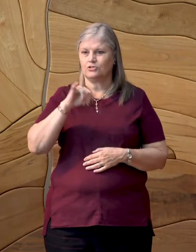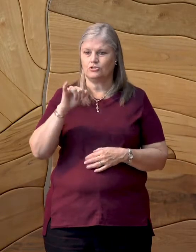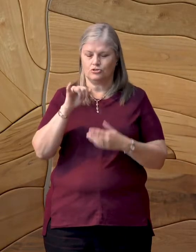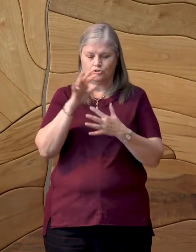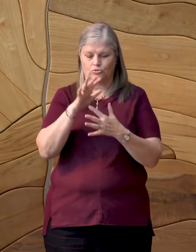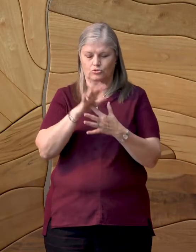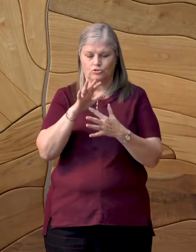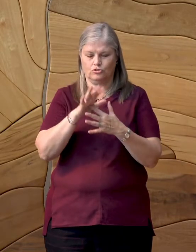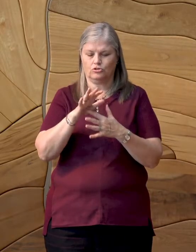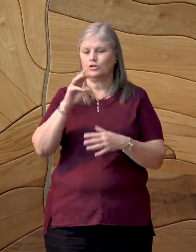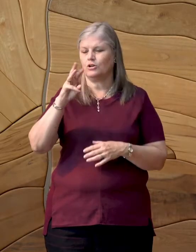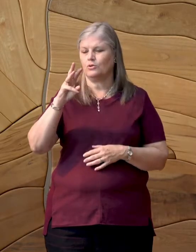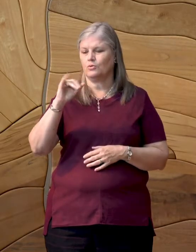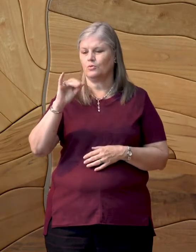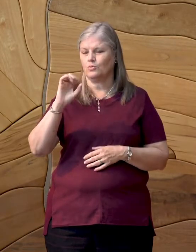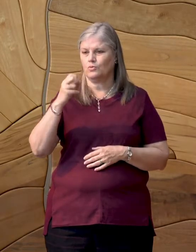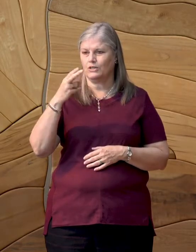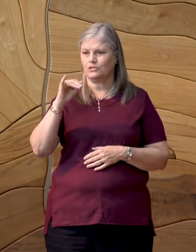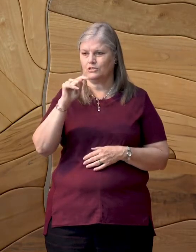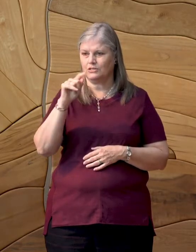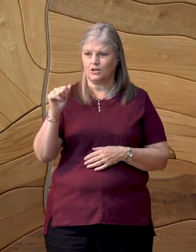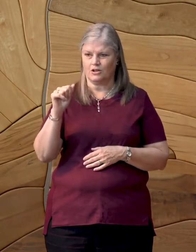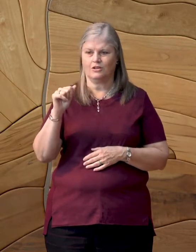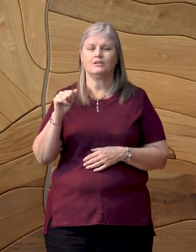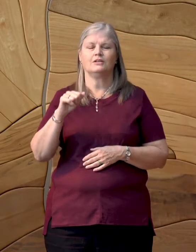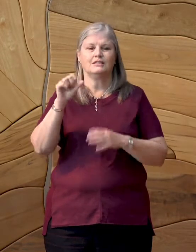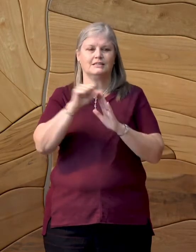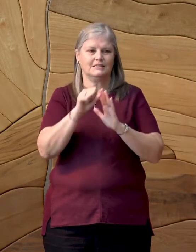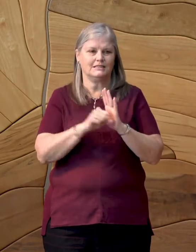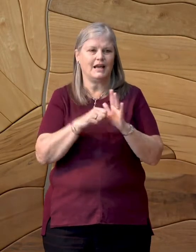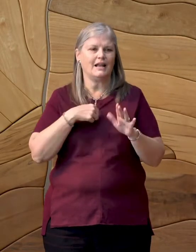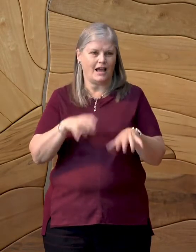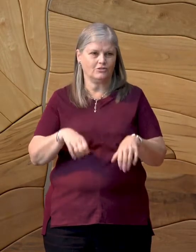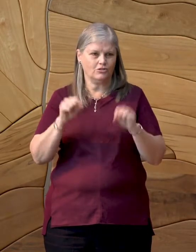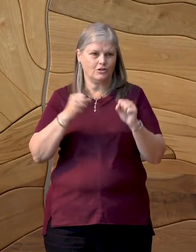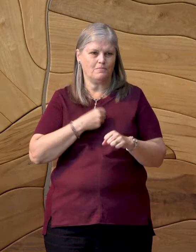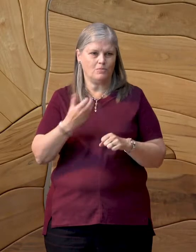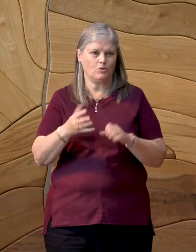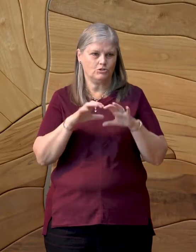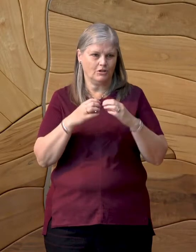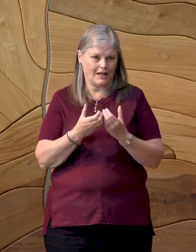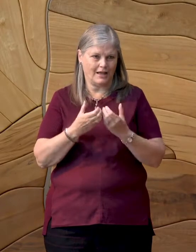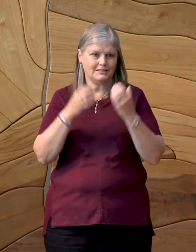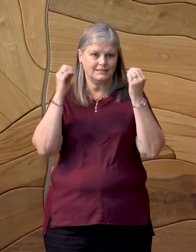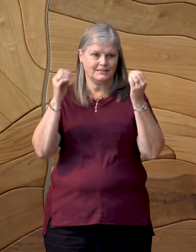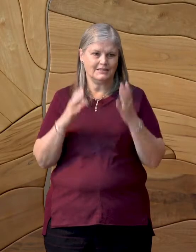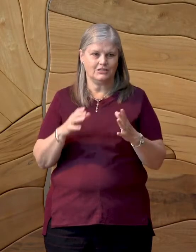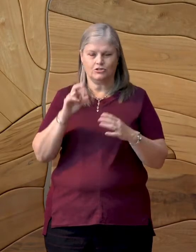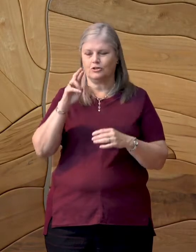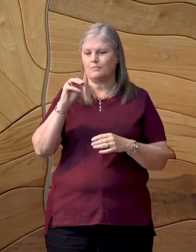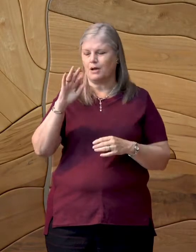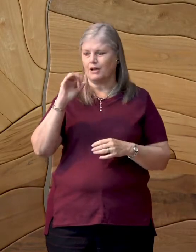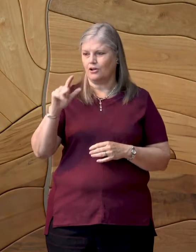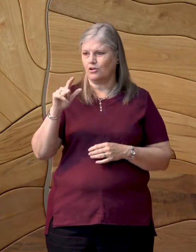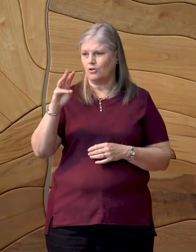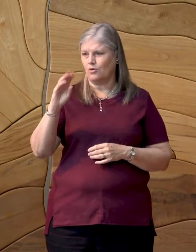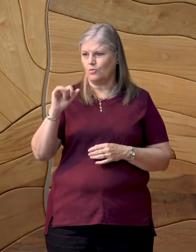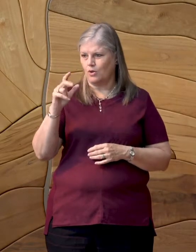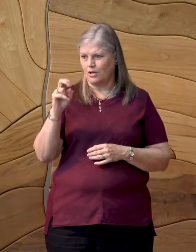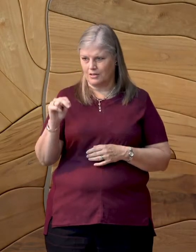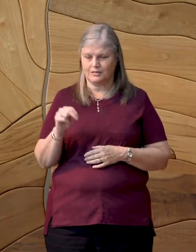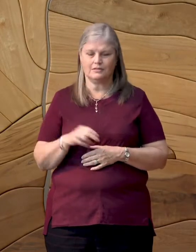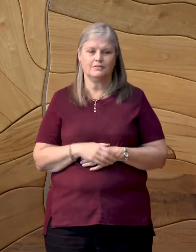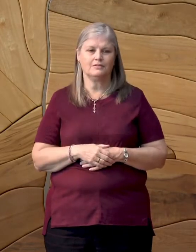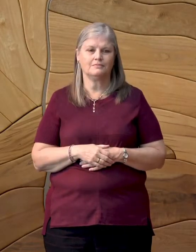State, I took a poetry writing class from a wonderful teacher and poet, Michael Van Walligan. Our text